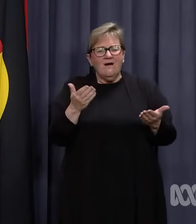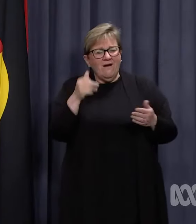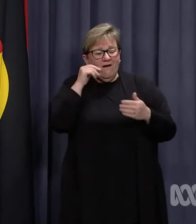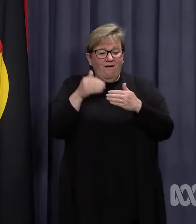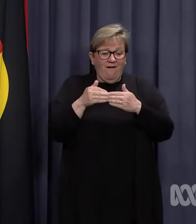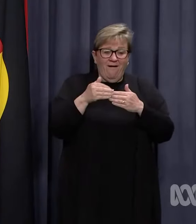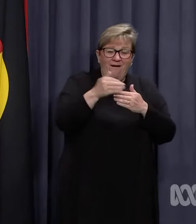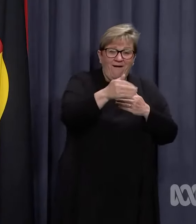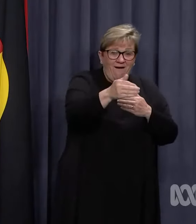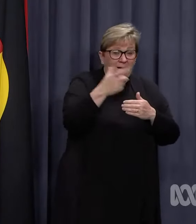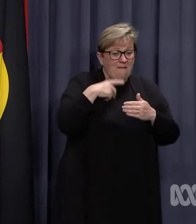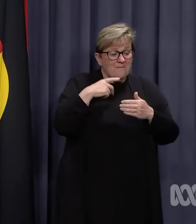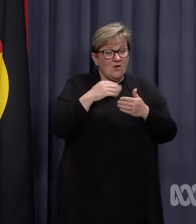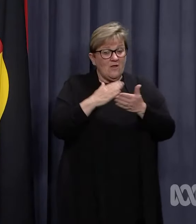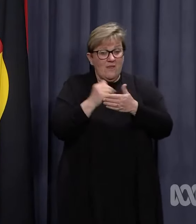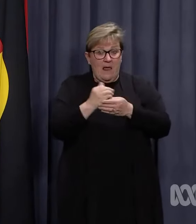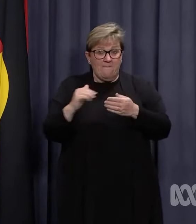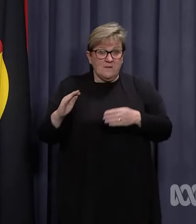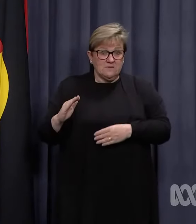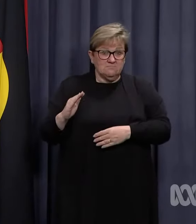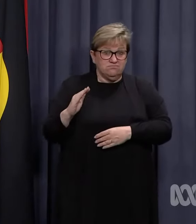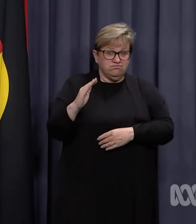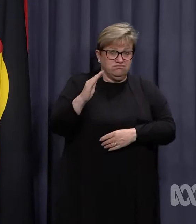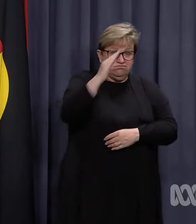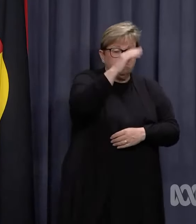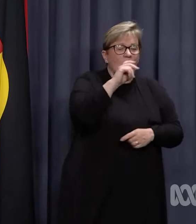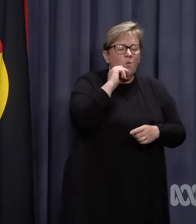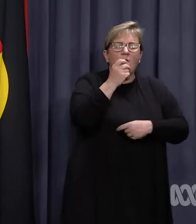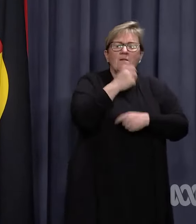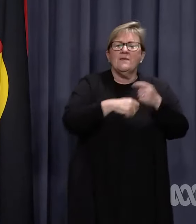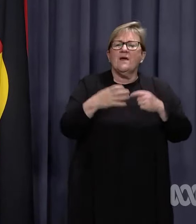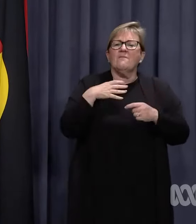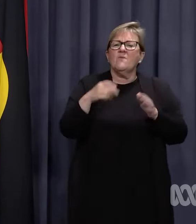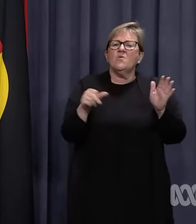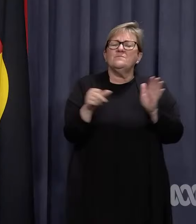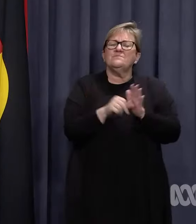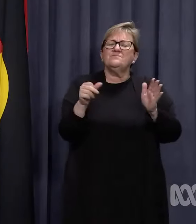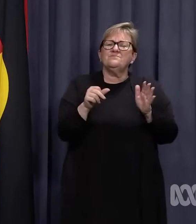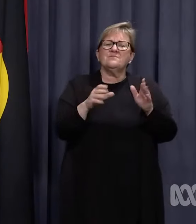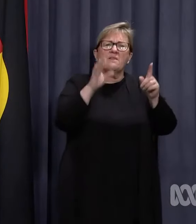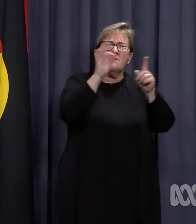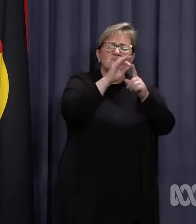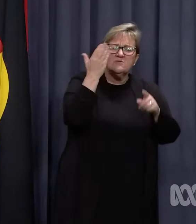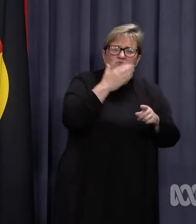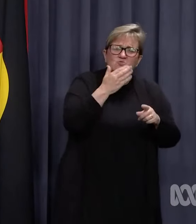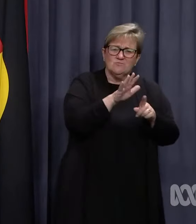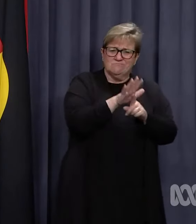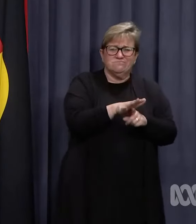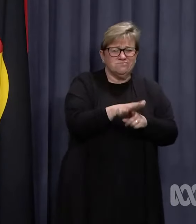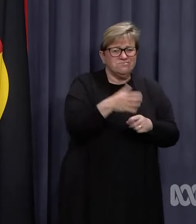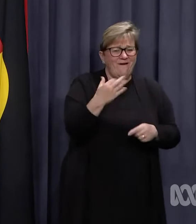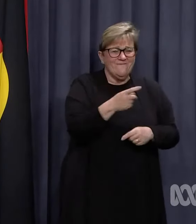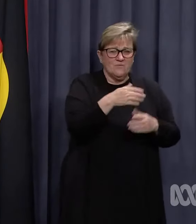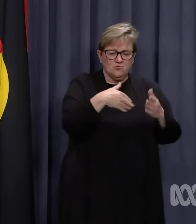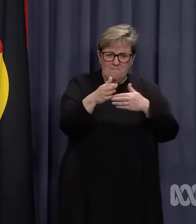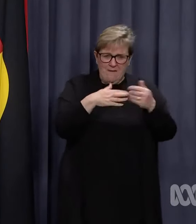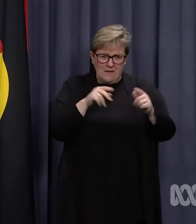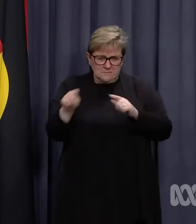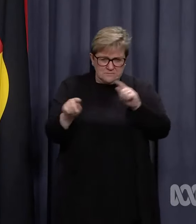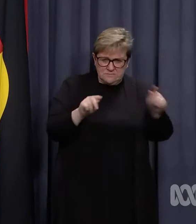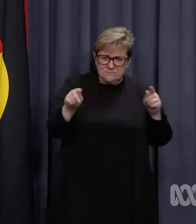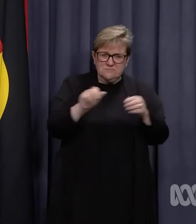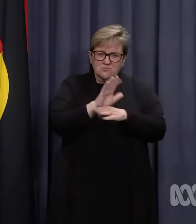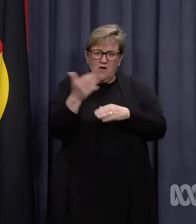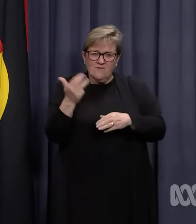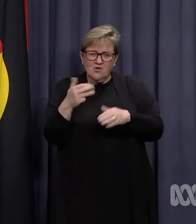ahead as we go towards the peak is going to be tougher. Principals are under pressure to manage cases of